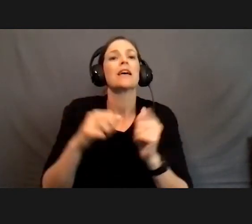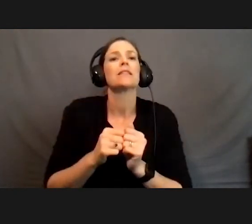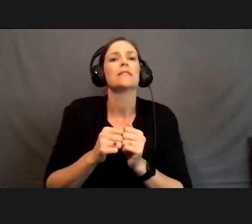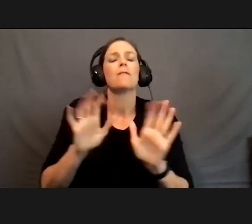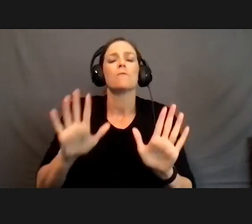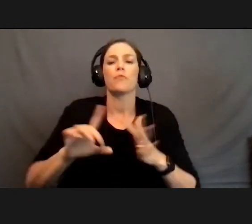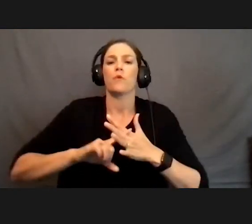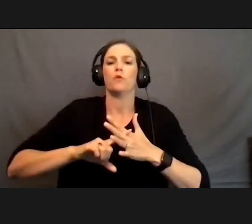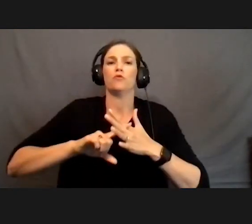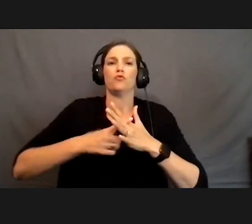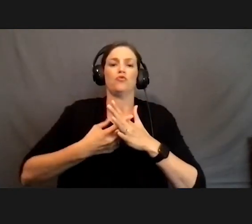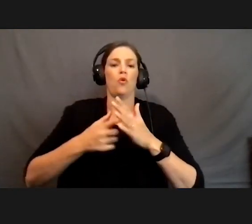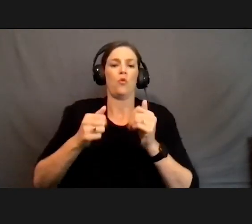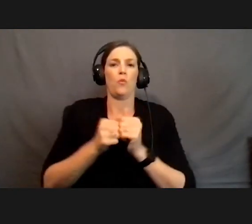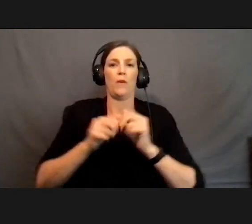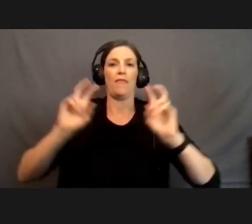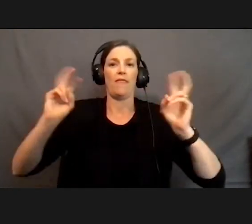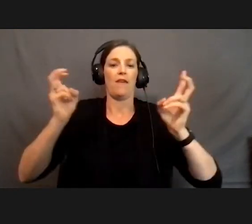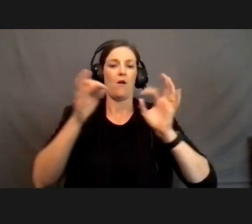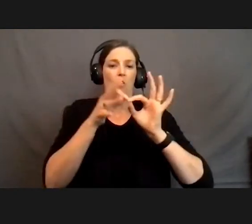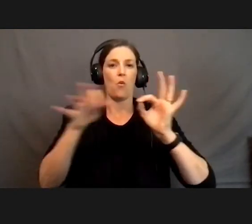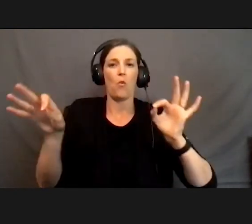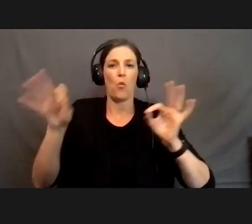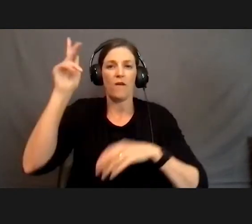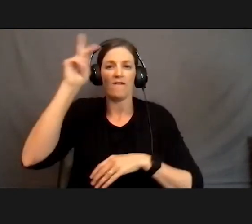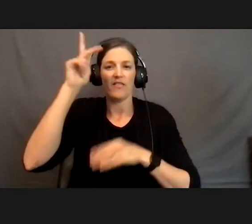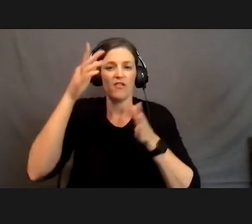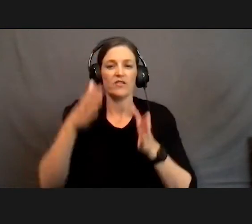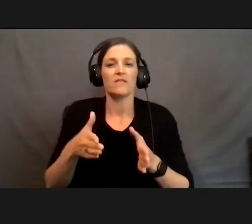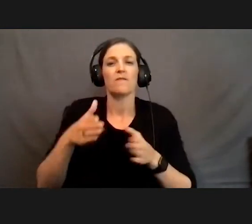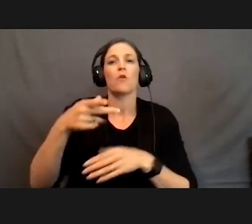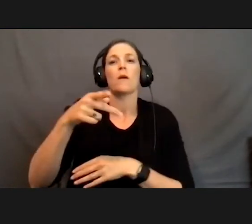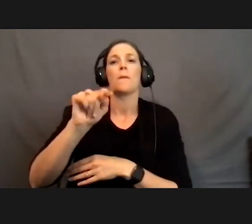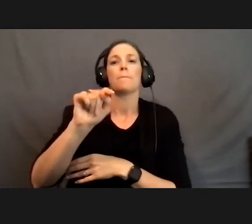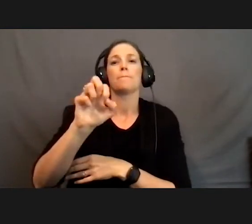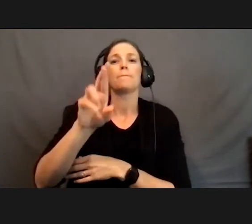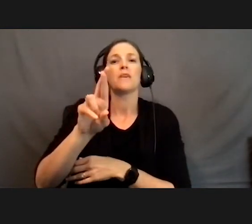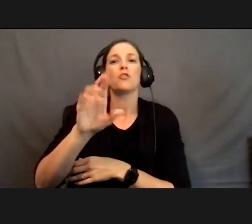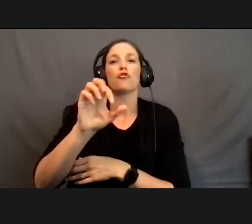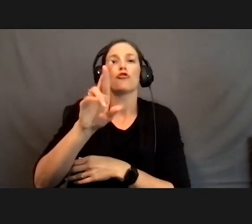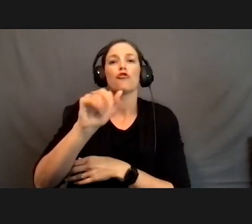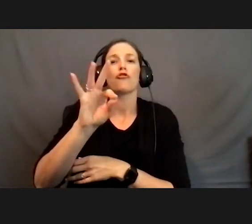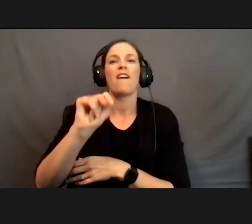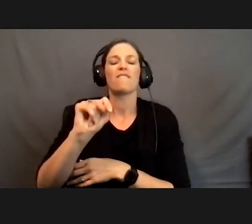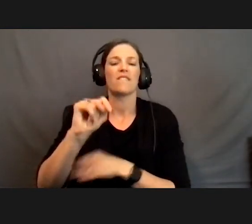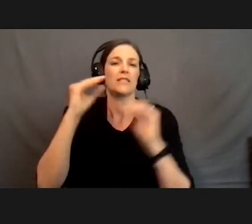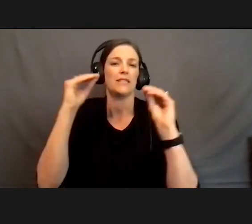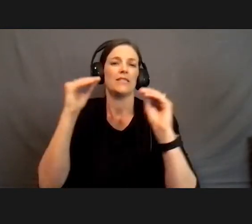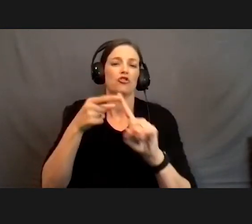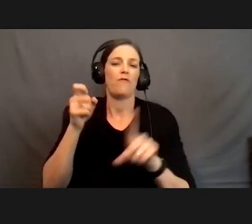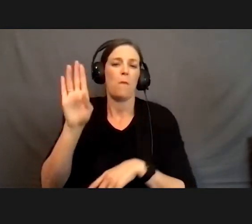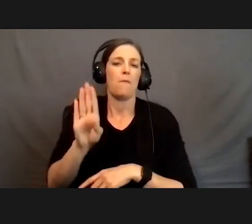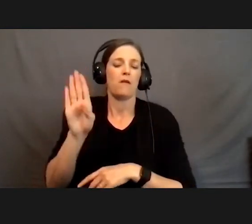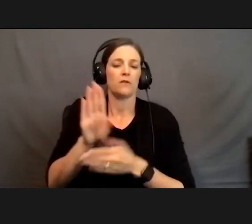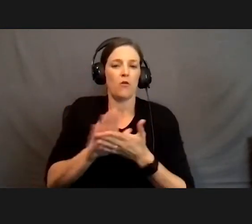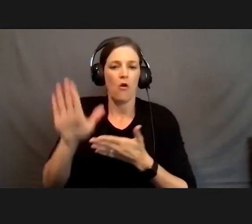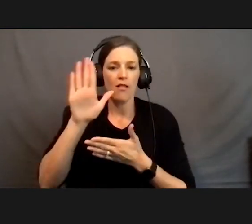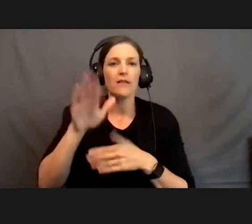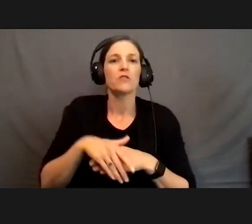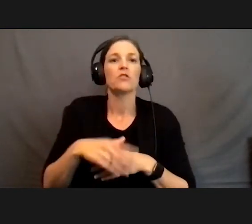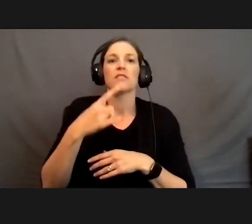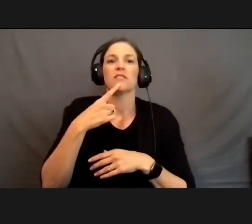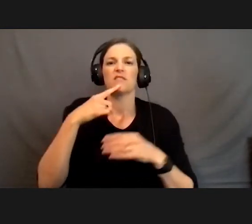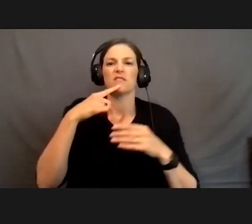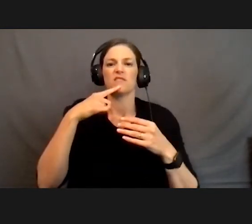start by giving a quote. There was a philosopher by the name of Peter Kraft, who teaches out of Boston College, who said muddled